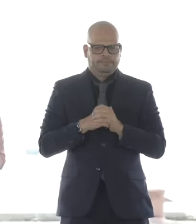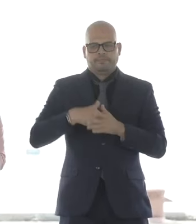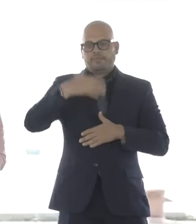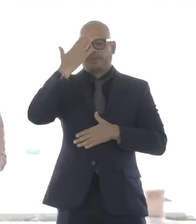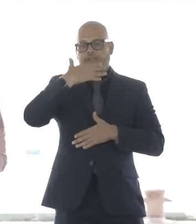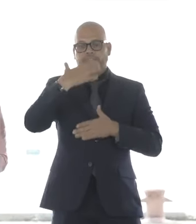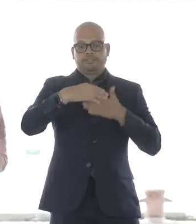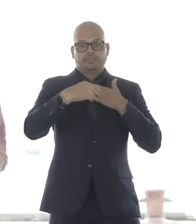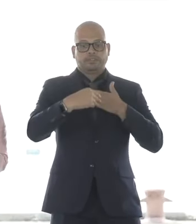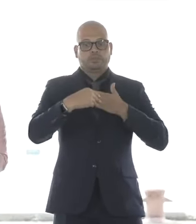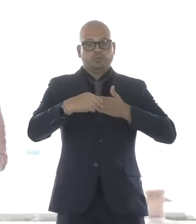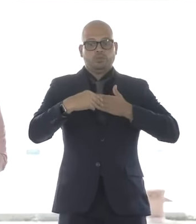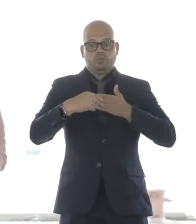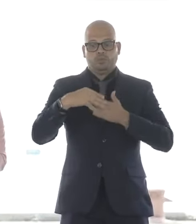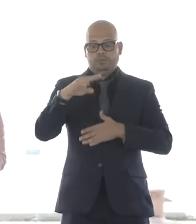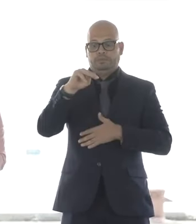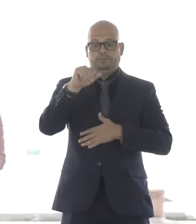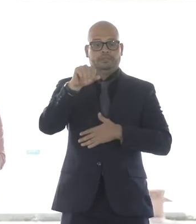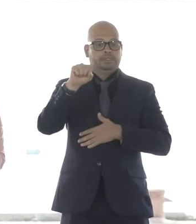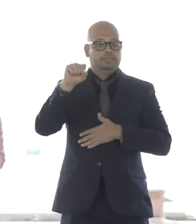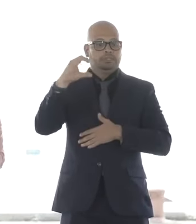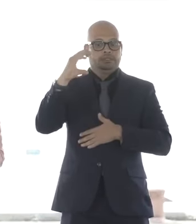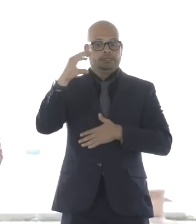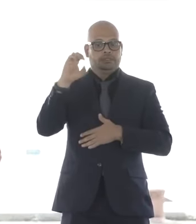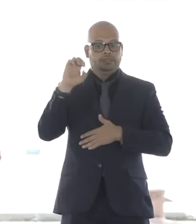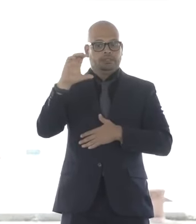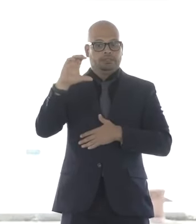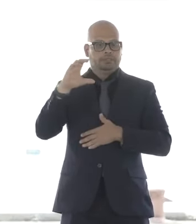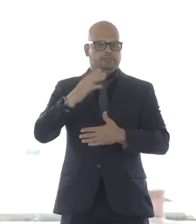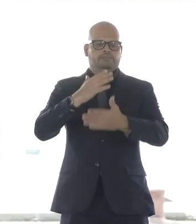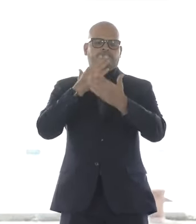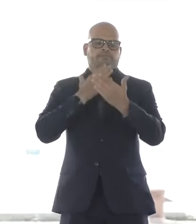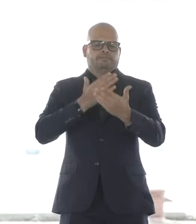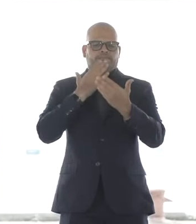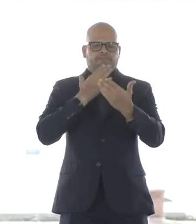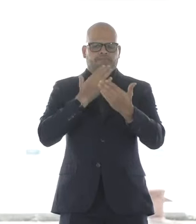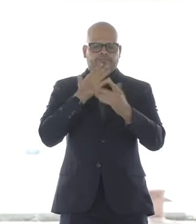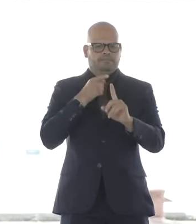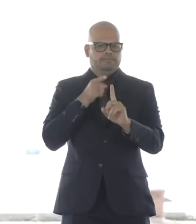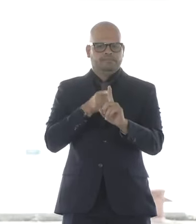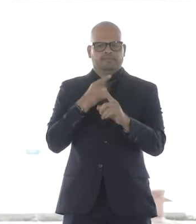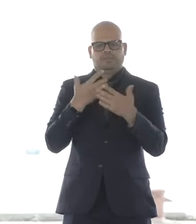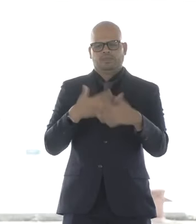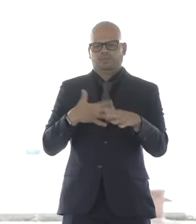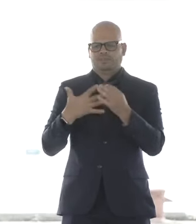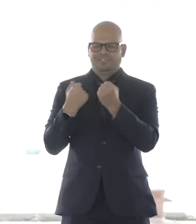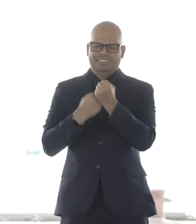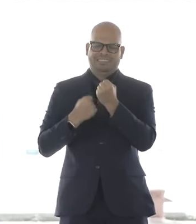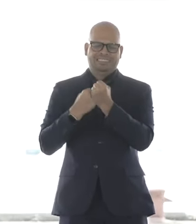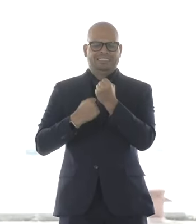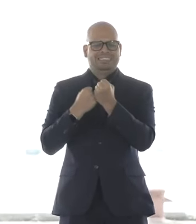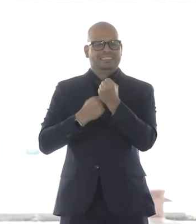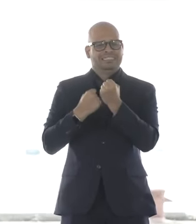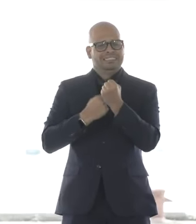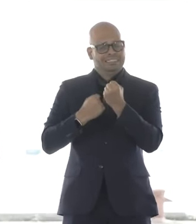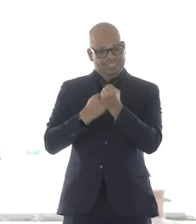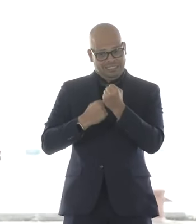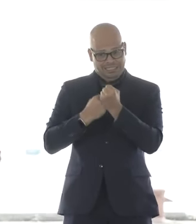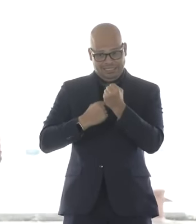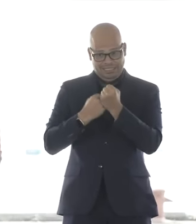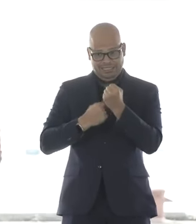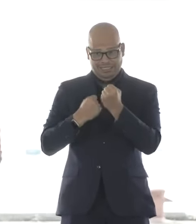and keeping our state in the lead when it comes to clean energy. And, of course, all of what we do is possible because of the